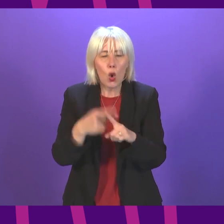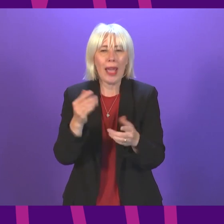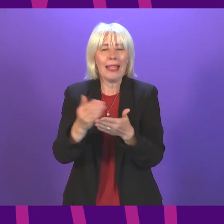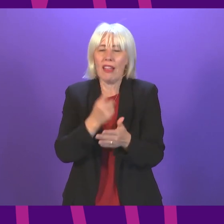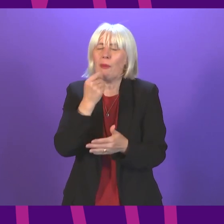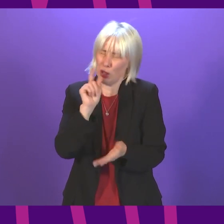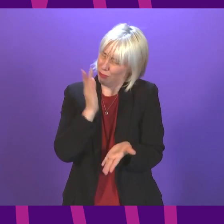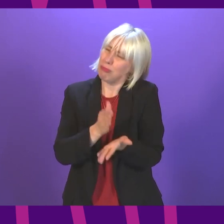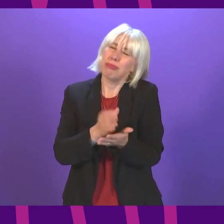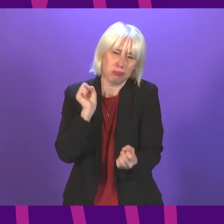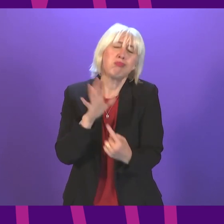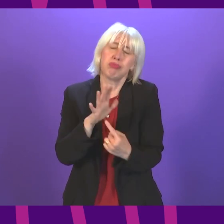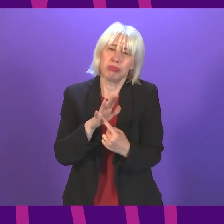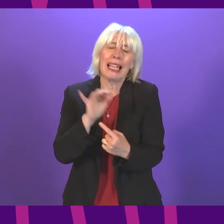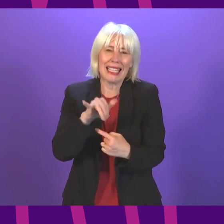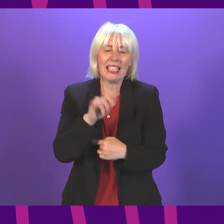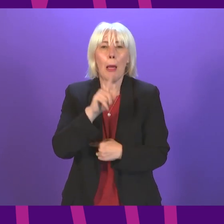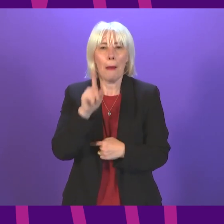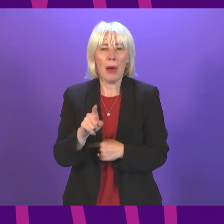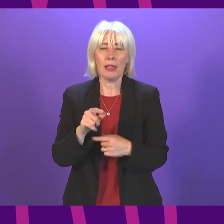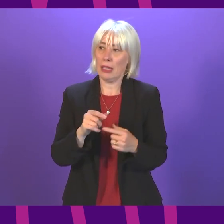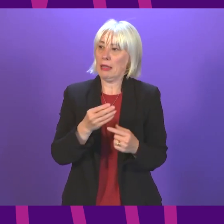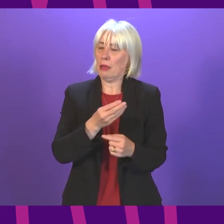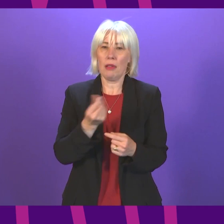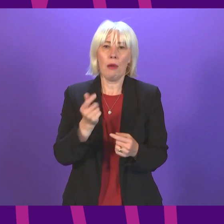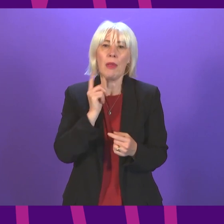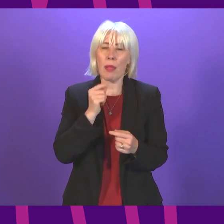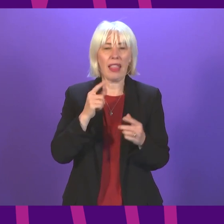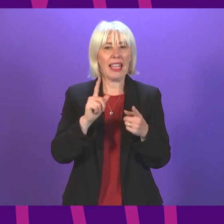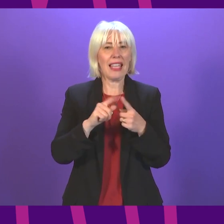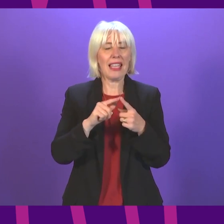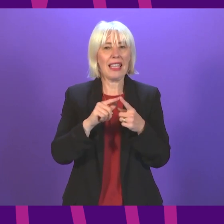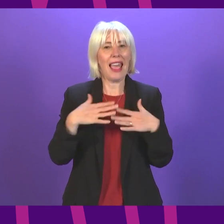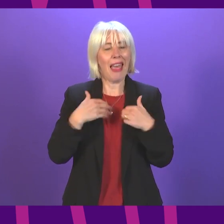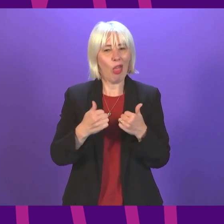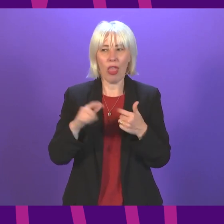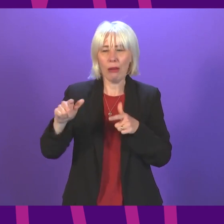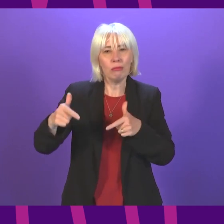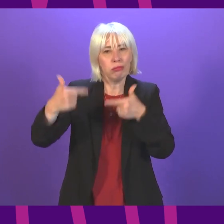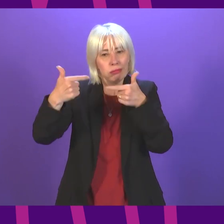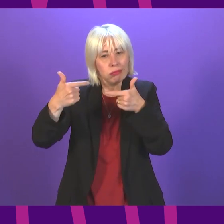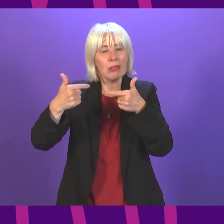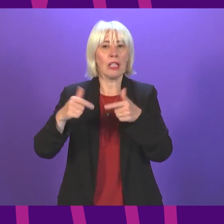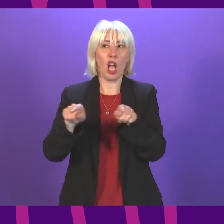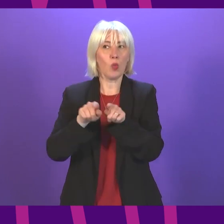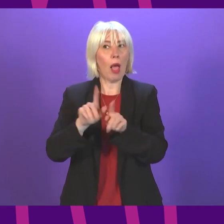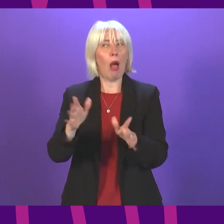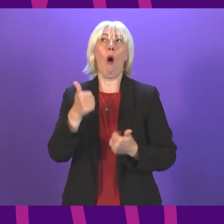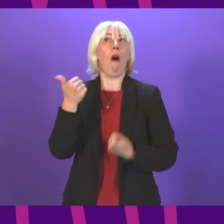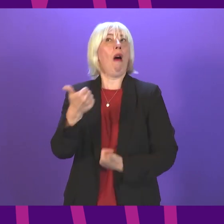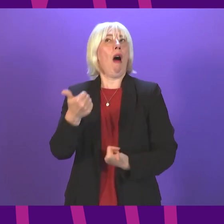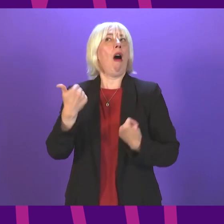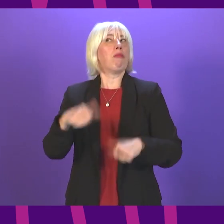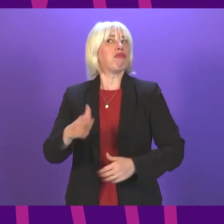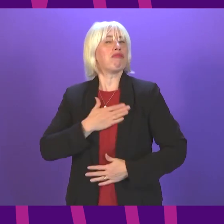possible is absolutely vital. But there are many people who have welcomed the opportunity to use e-health and telehealth solutions like near me to